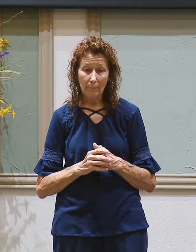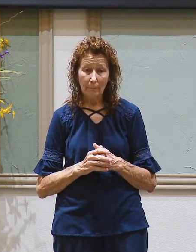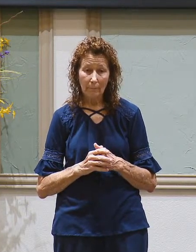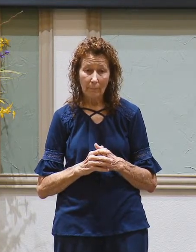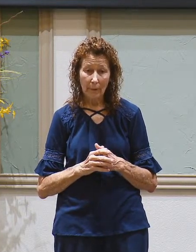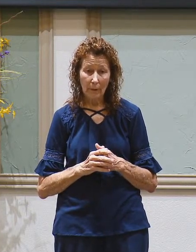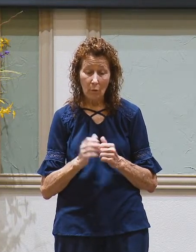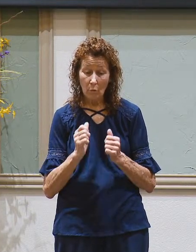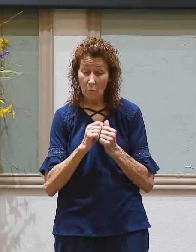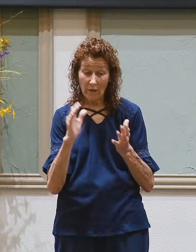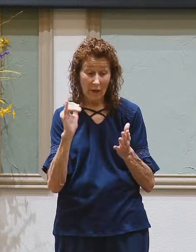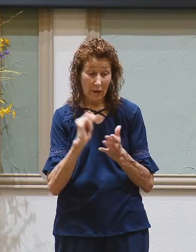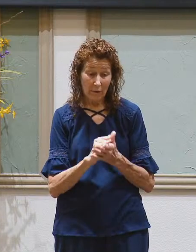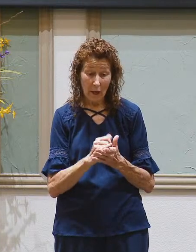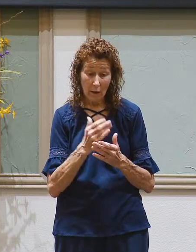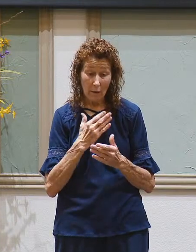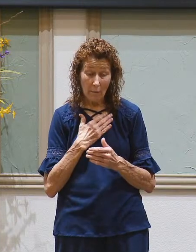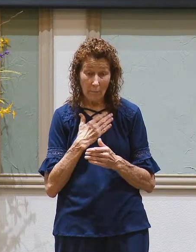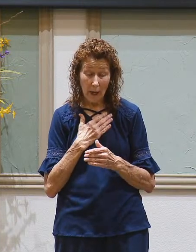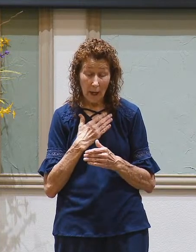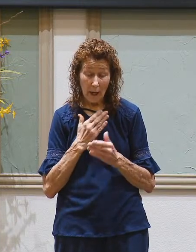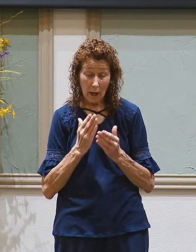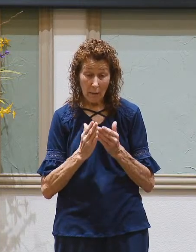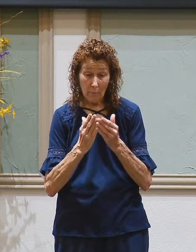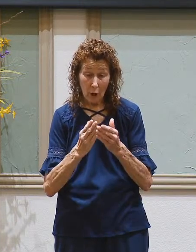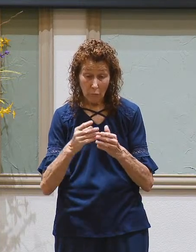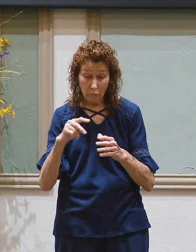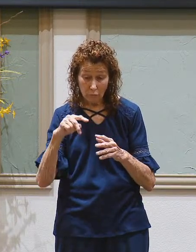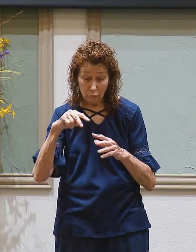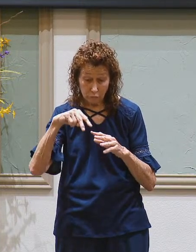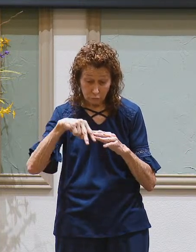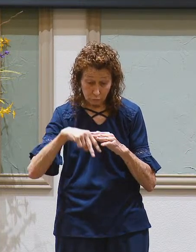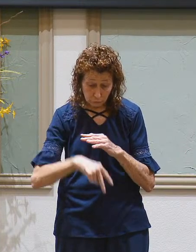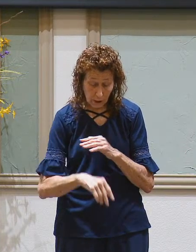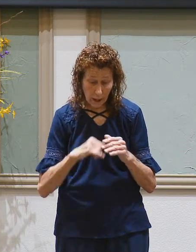because without it my boat is sunk I know what I've done